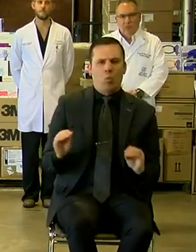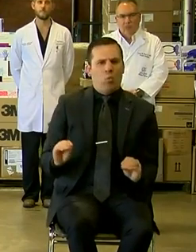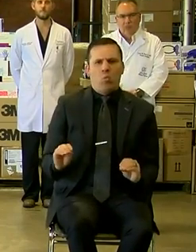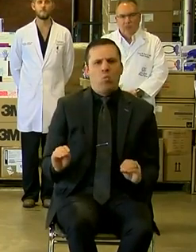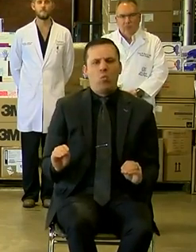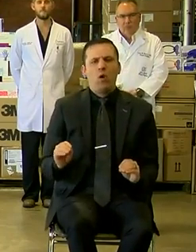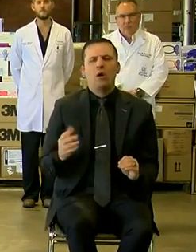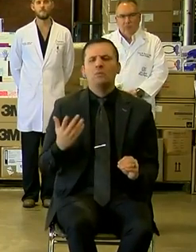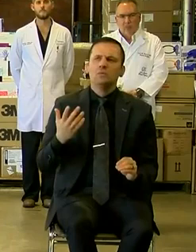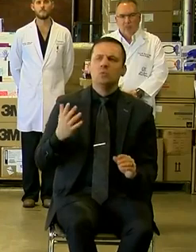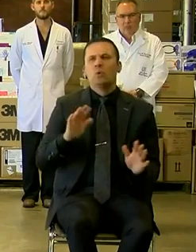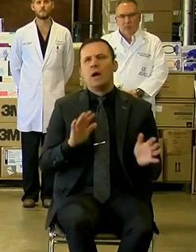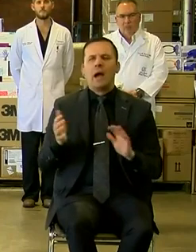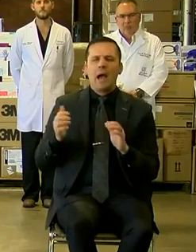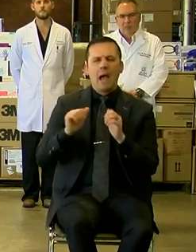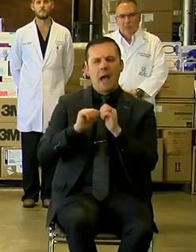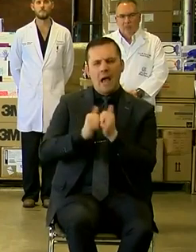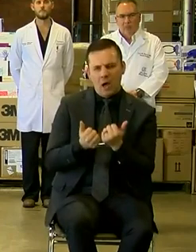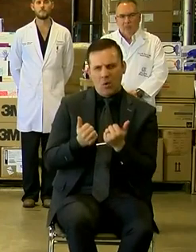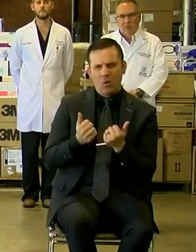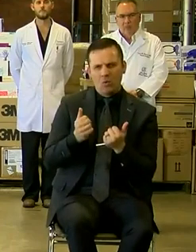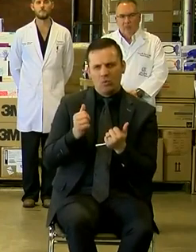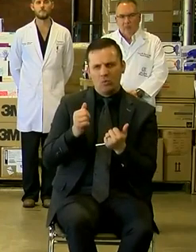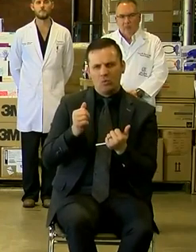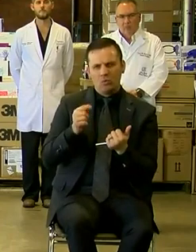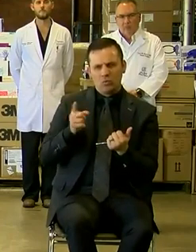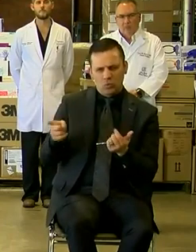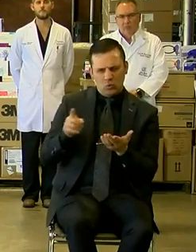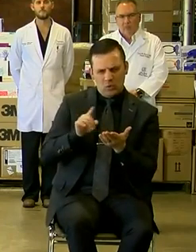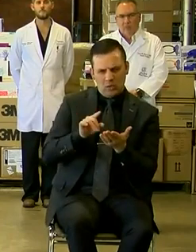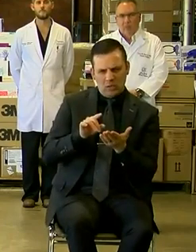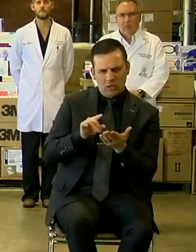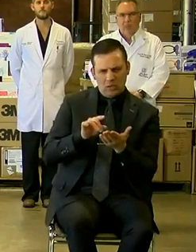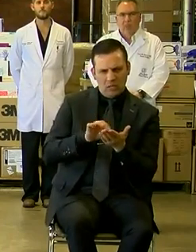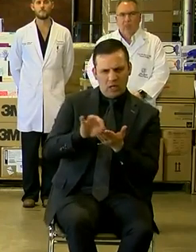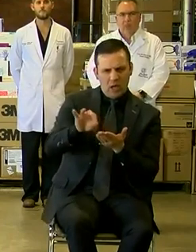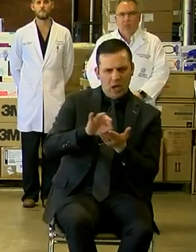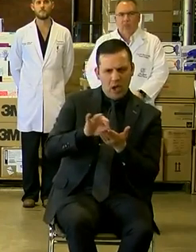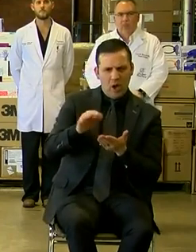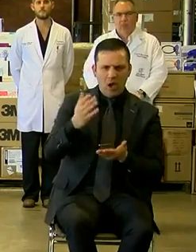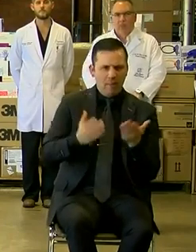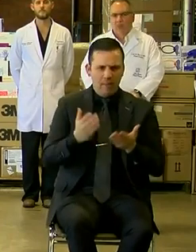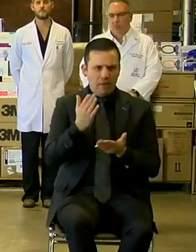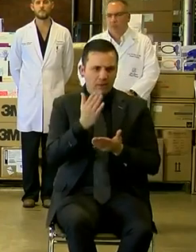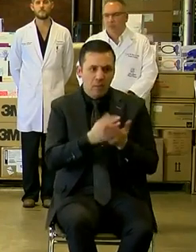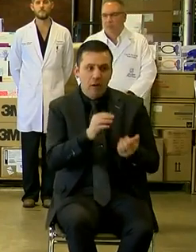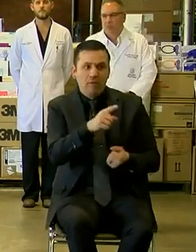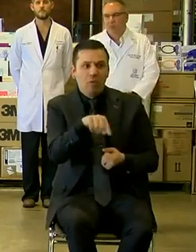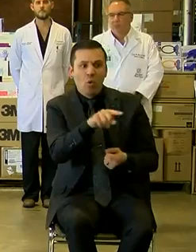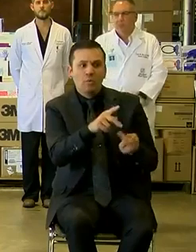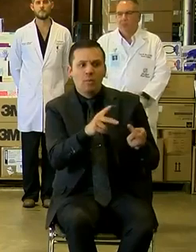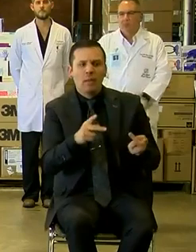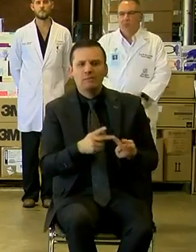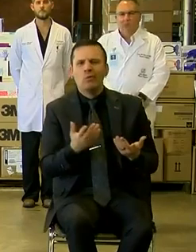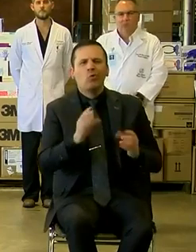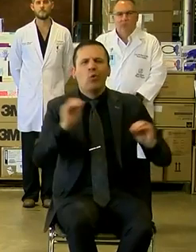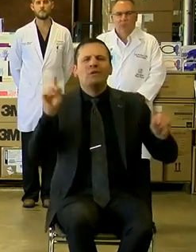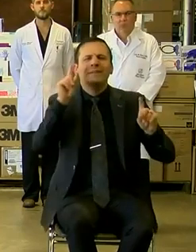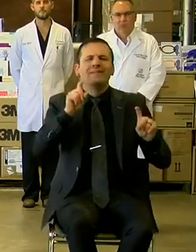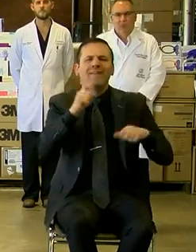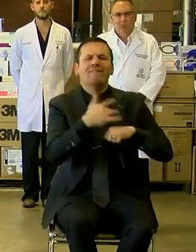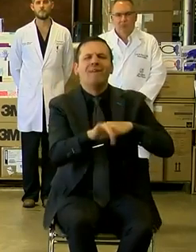I guess, how do you sort of control the fact that maybe the county is not available? I guess,